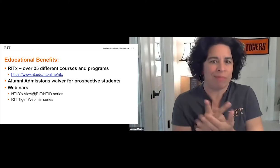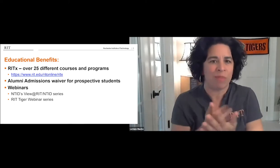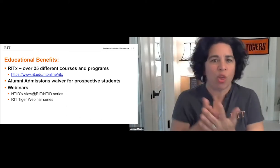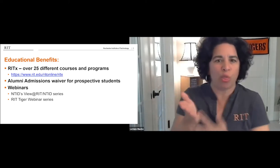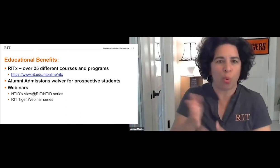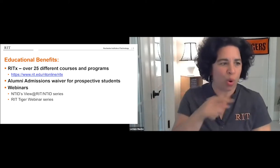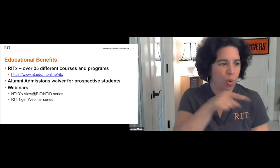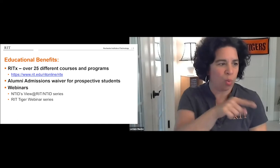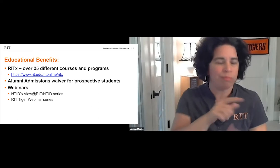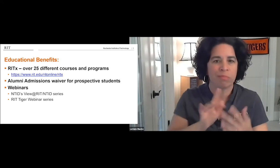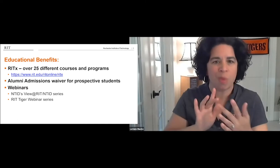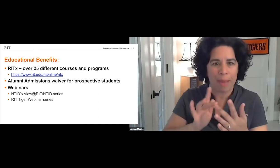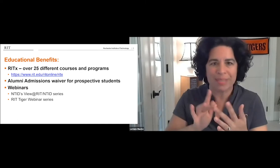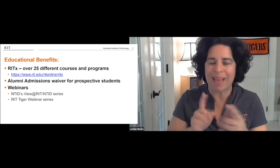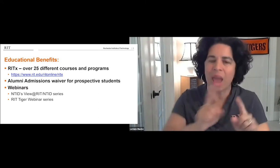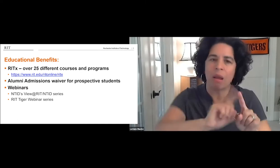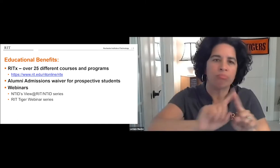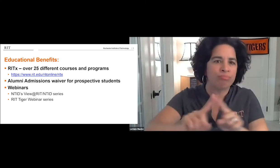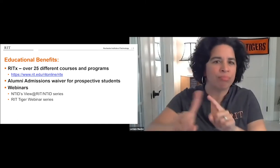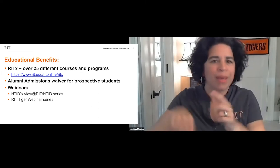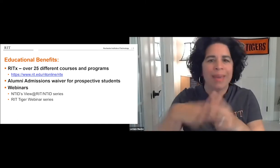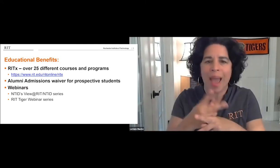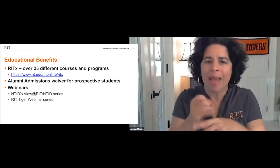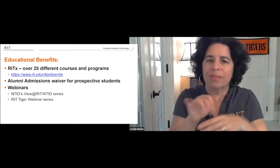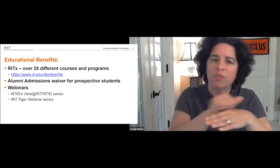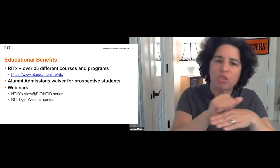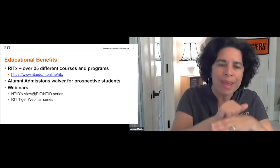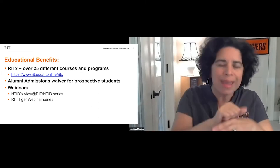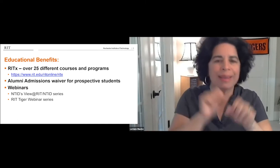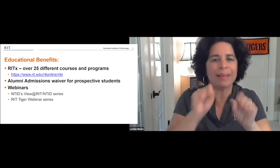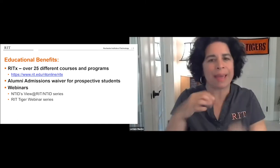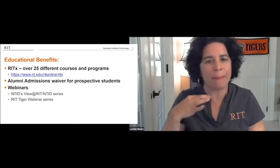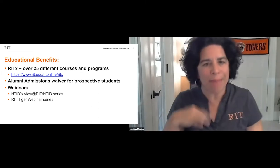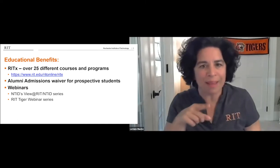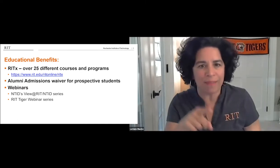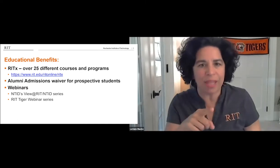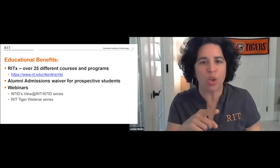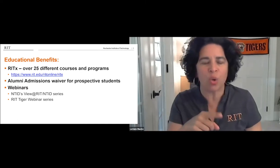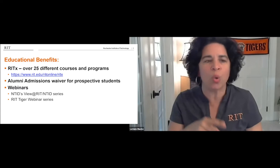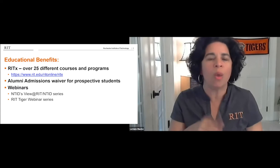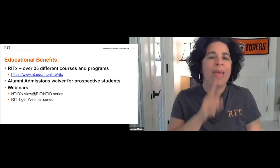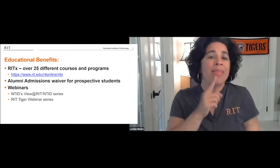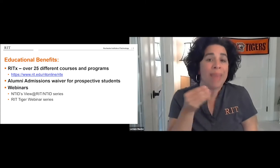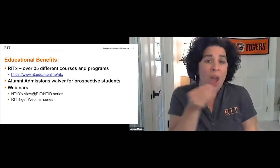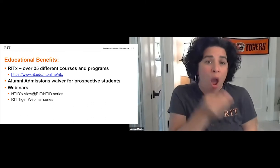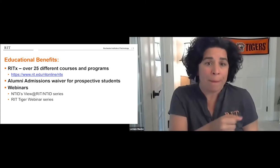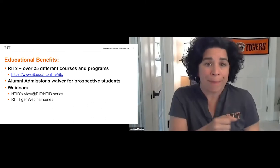professional certificate that you can take within RITX. There are different trainings that can benefit you.